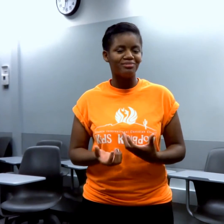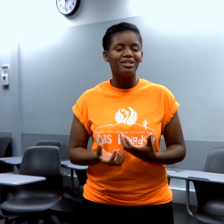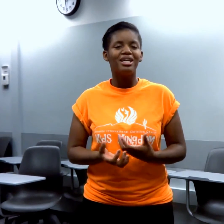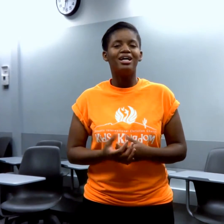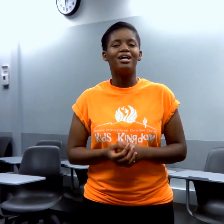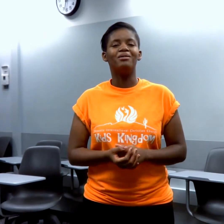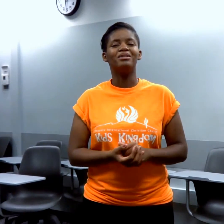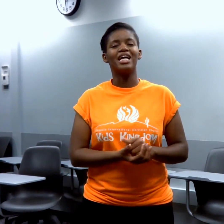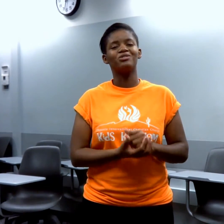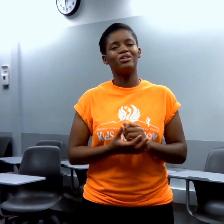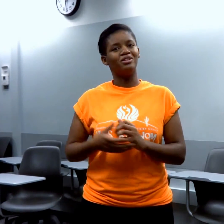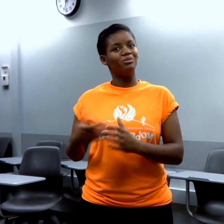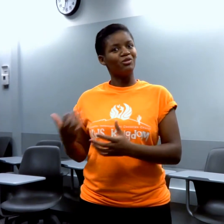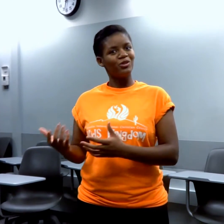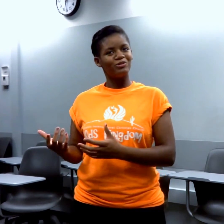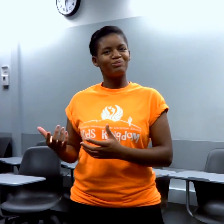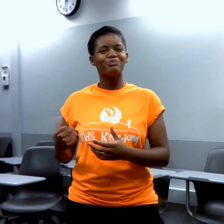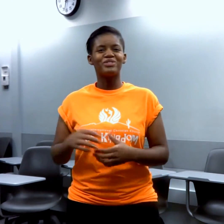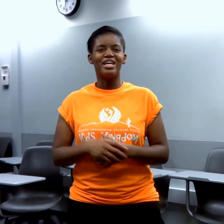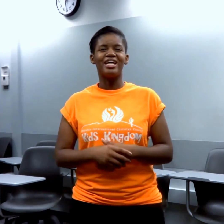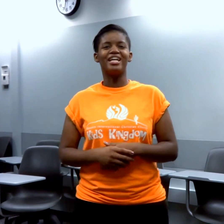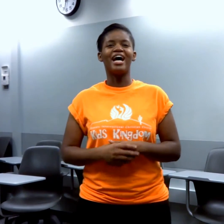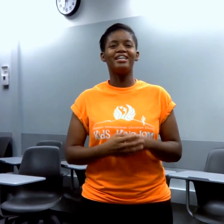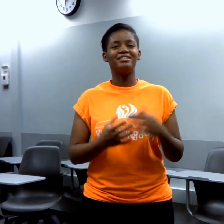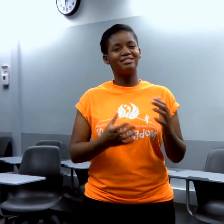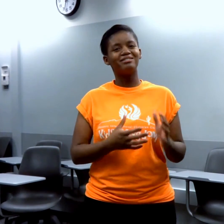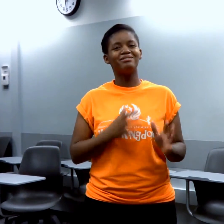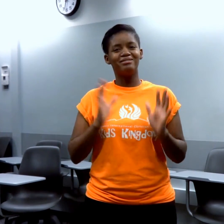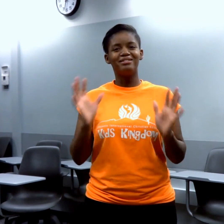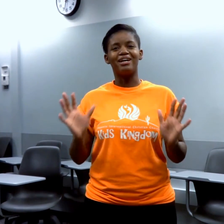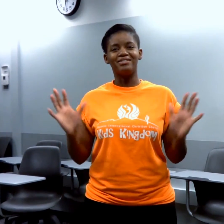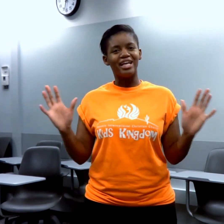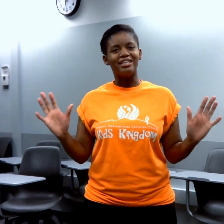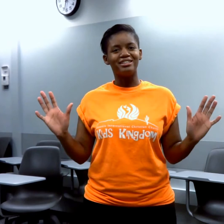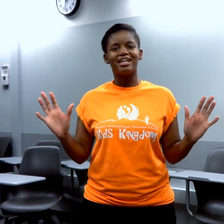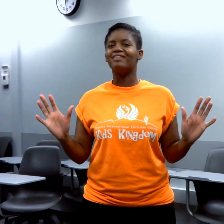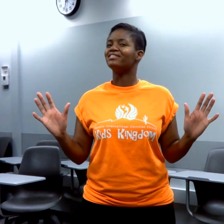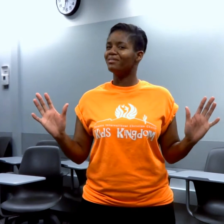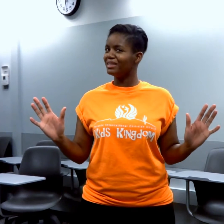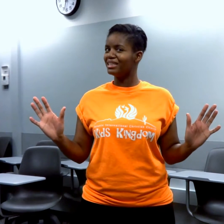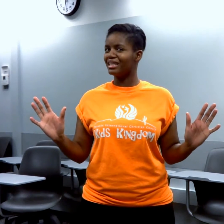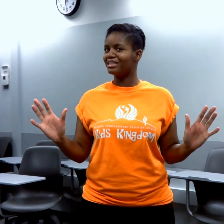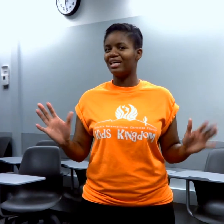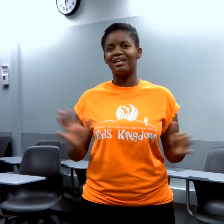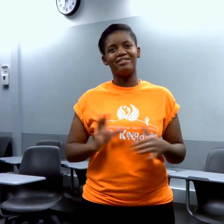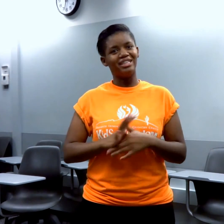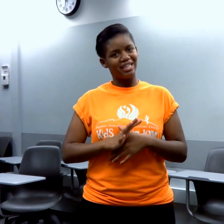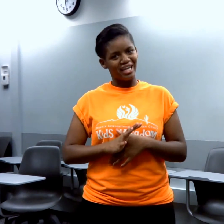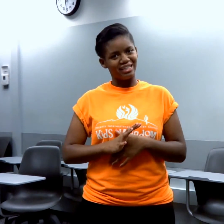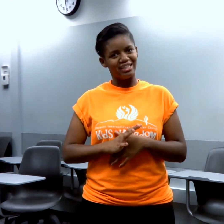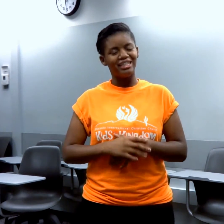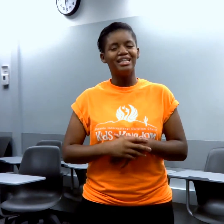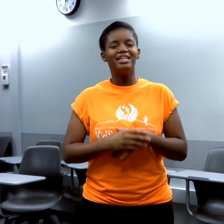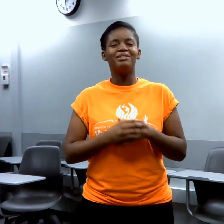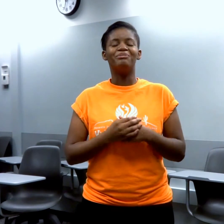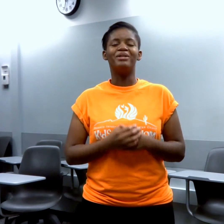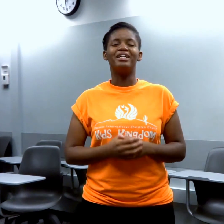And that's why you need more fruit. And I, I've changed. I've stopped eating like that. I haven't eaten candy. But